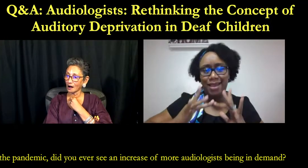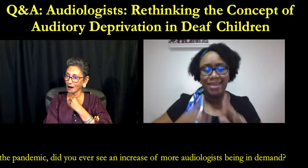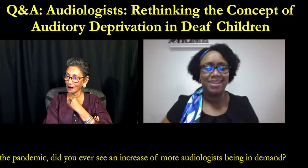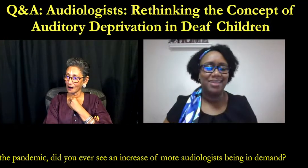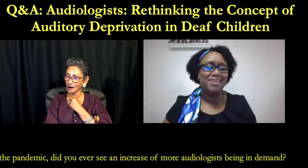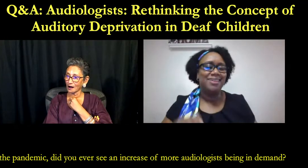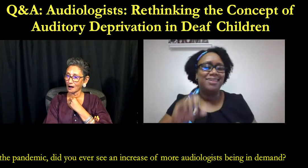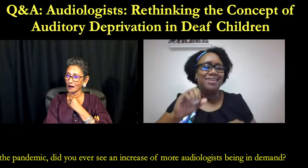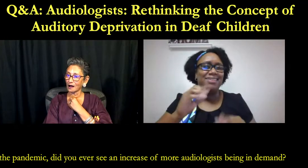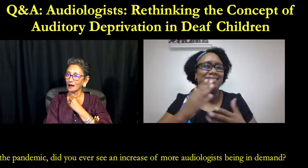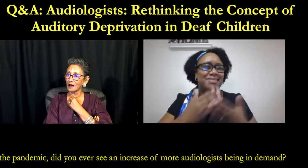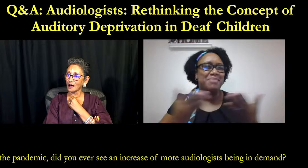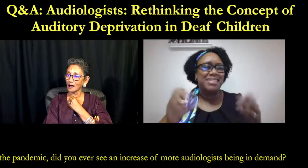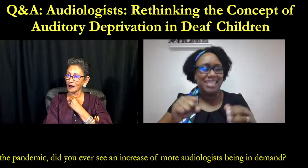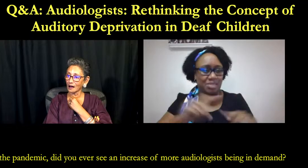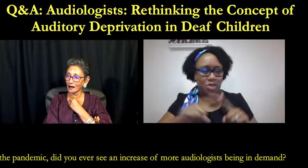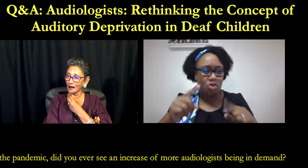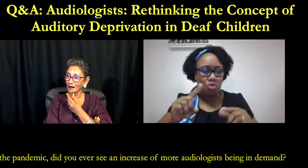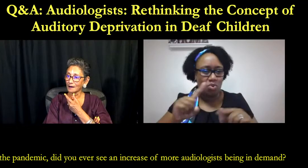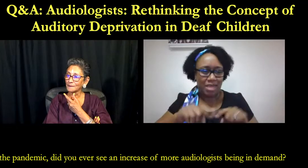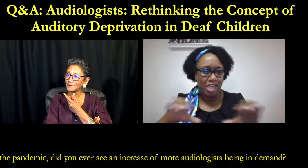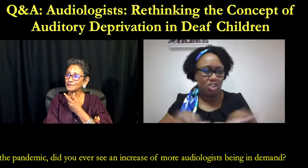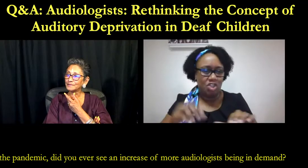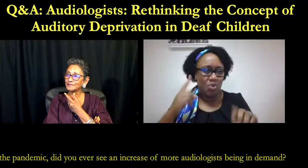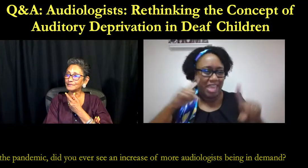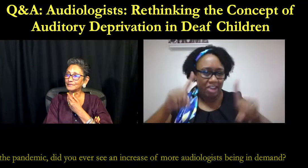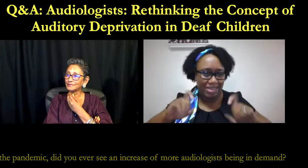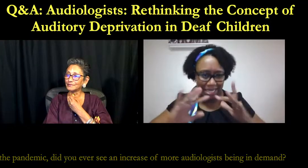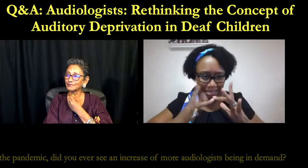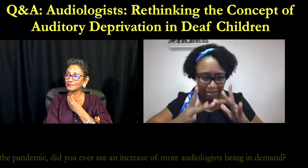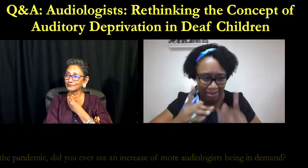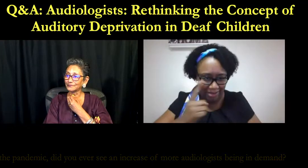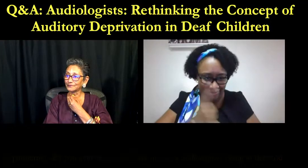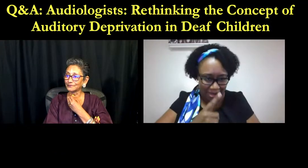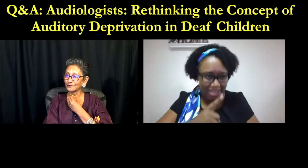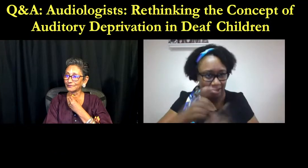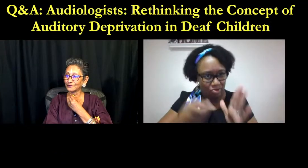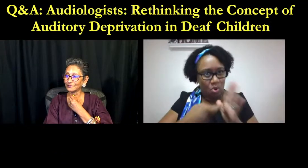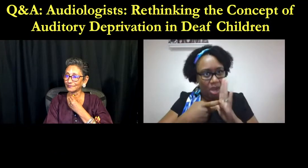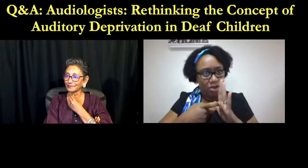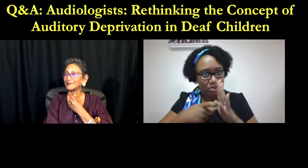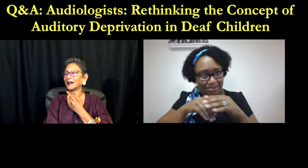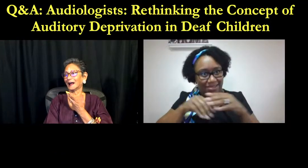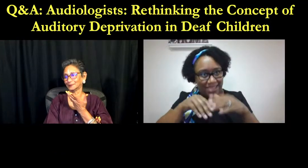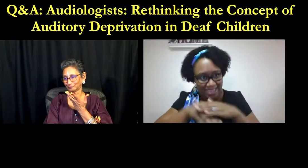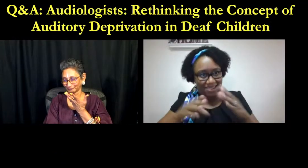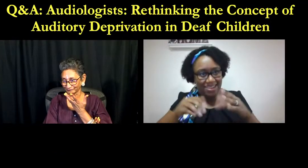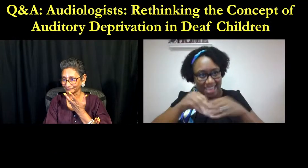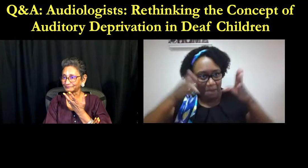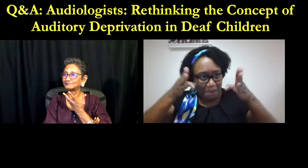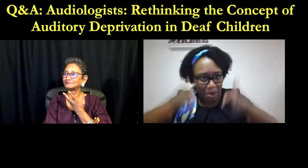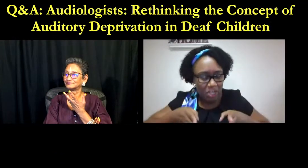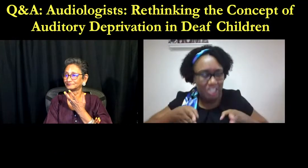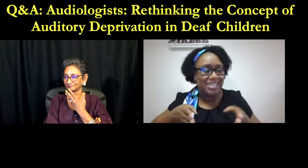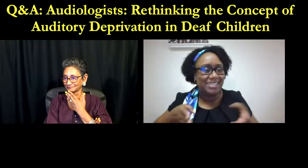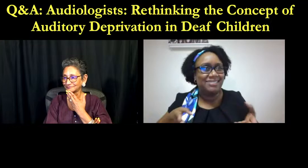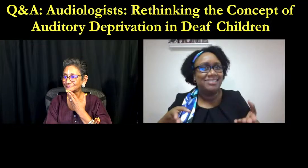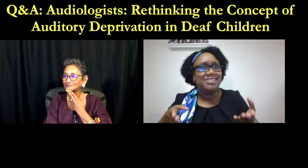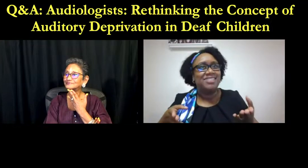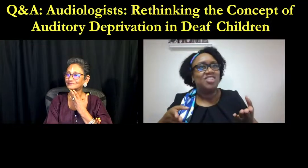audiology isn't the kind of service that works too well online i mean there are ways to get it done but